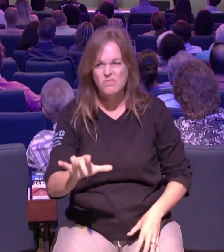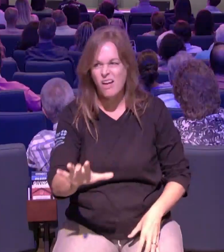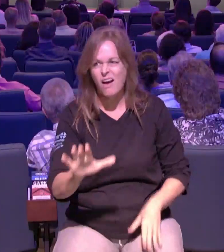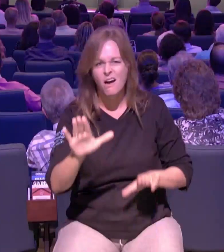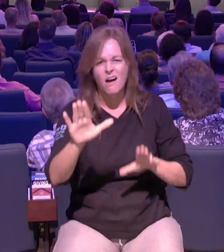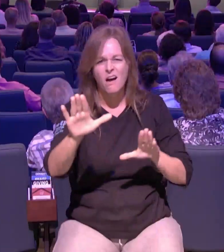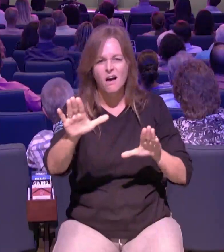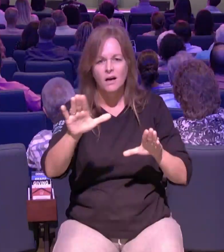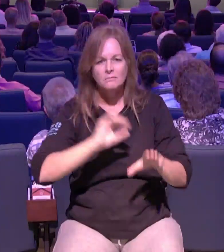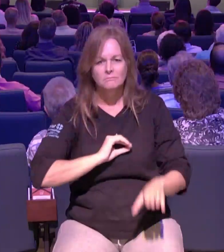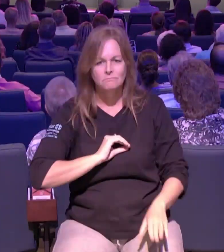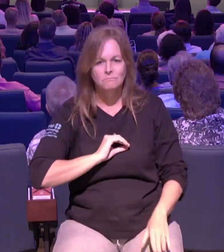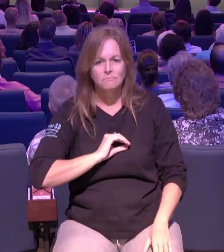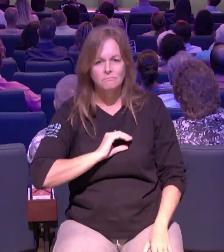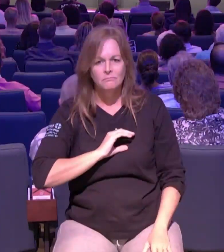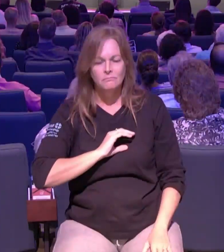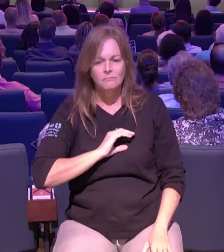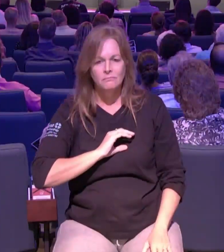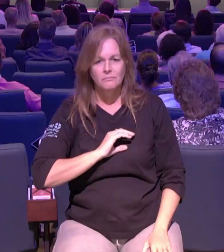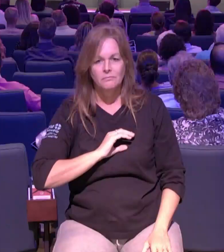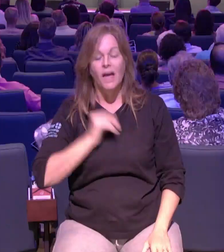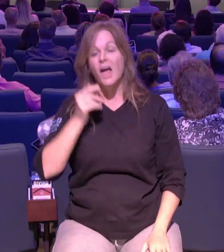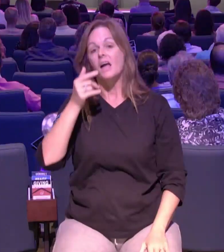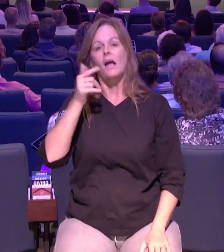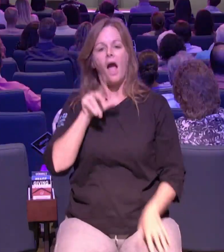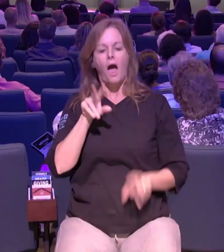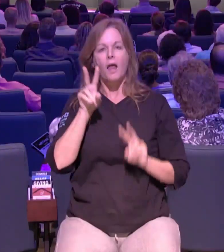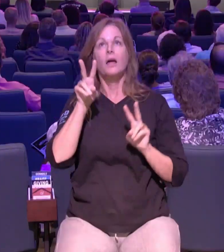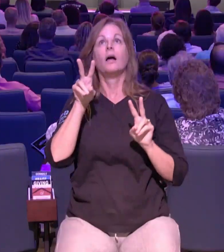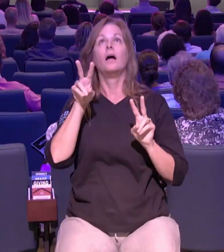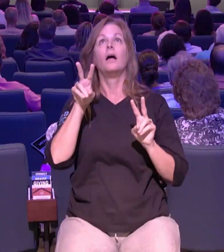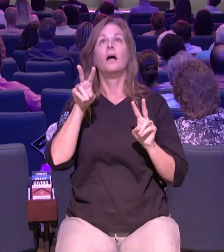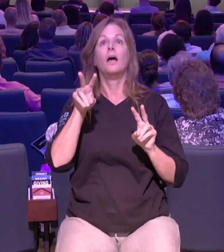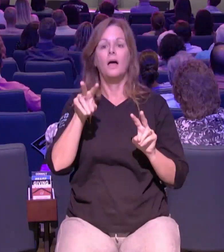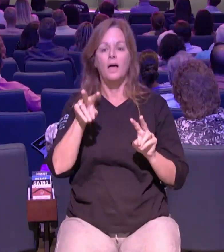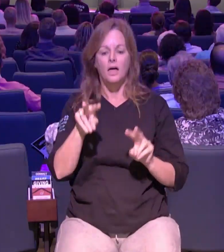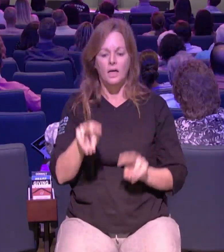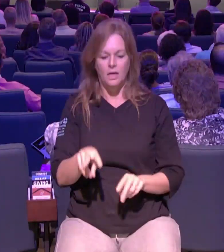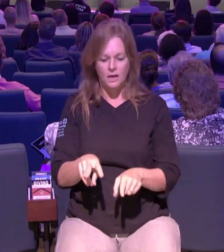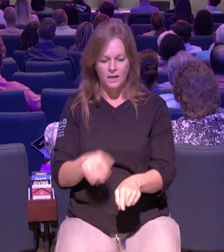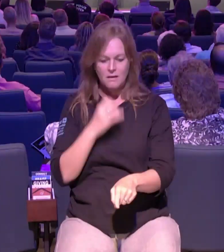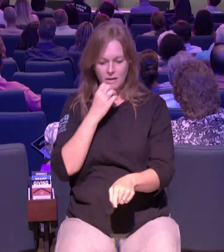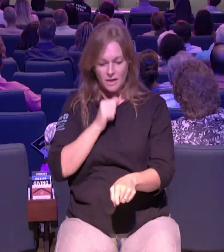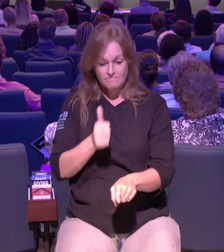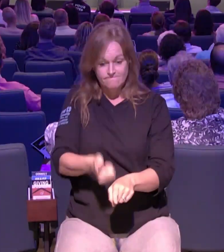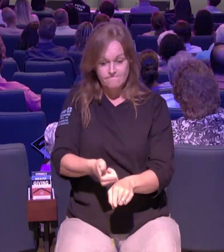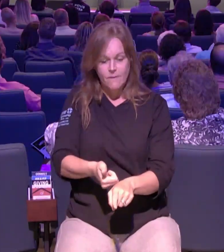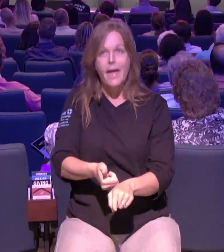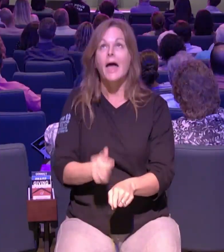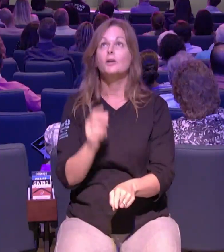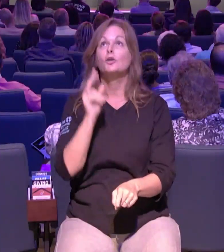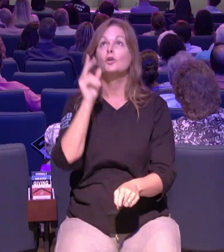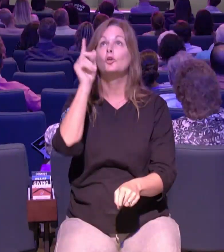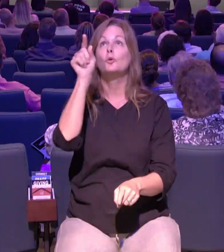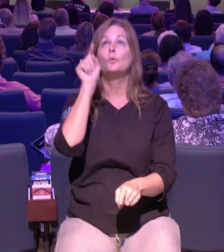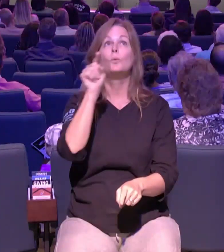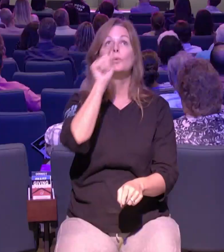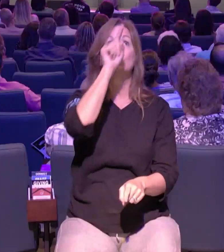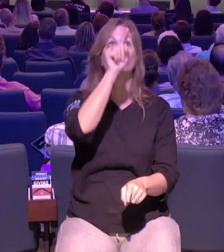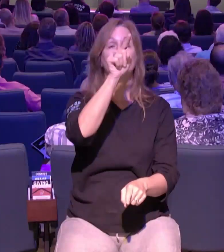with all my heart that god wants to use you to usher the supernatural into the natural serving is